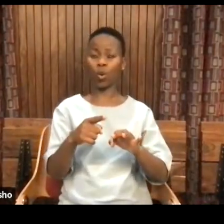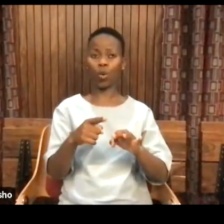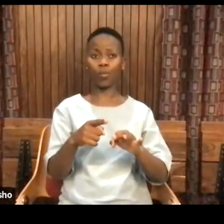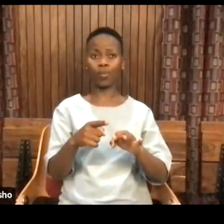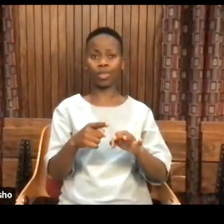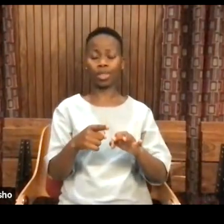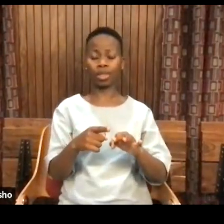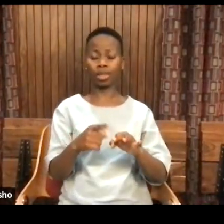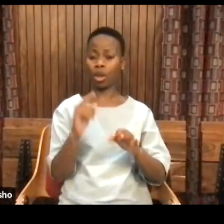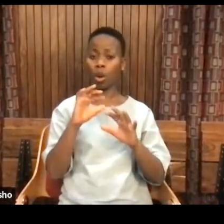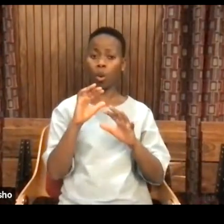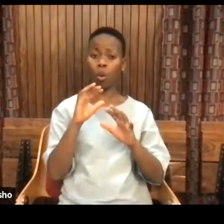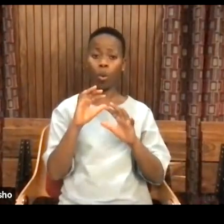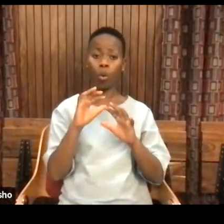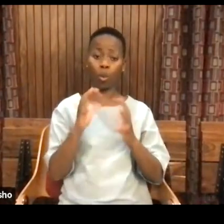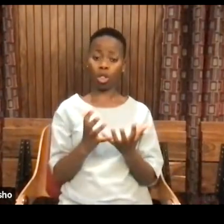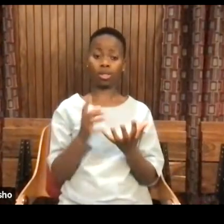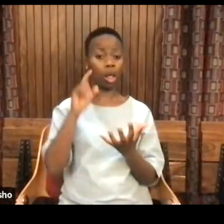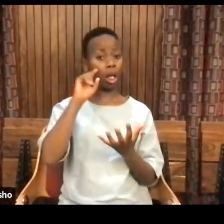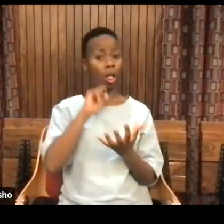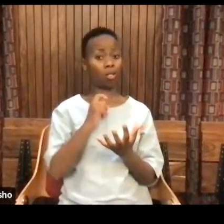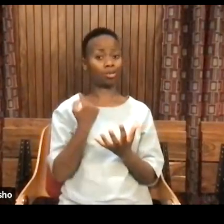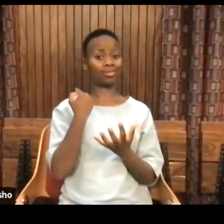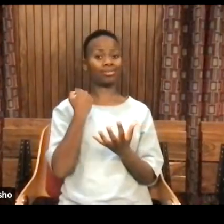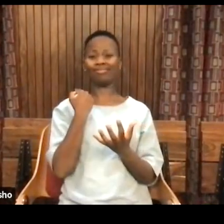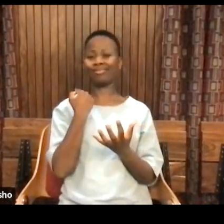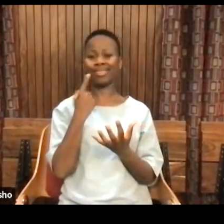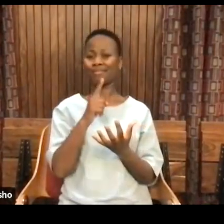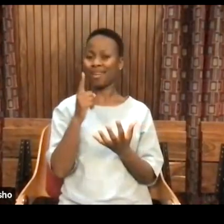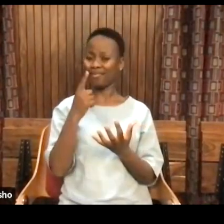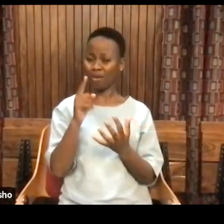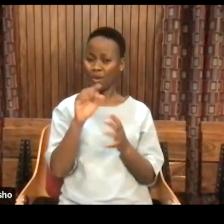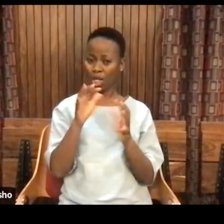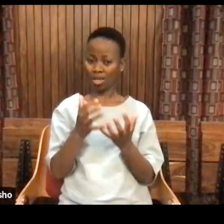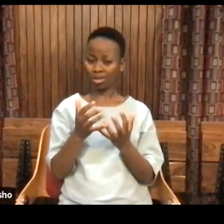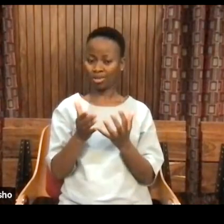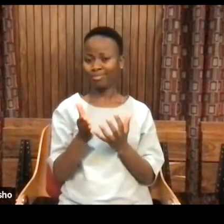but for the world to come.